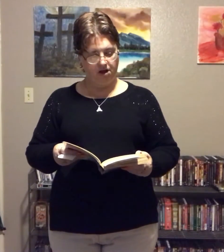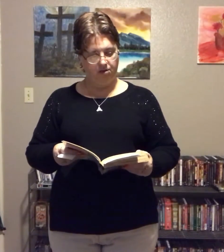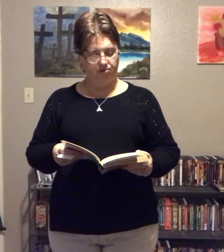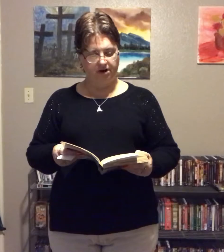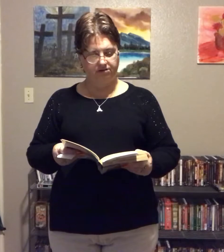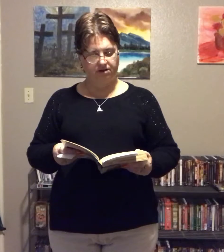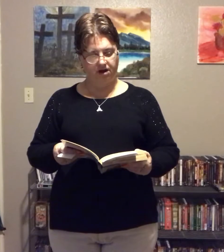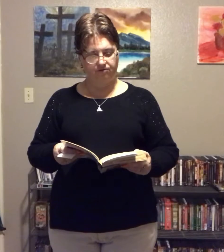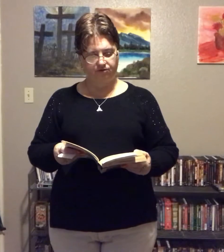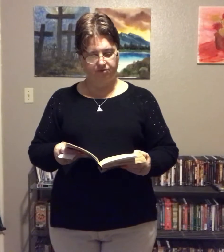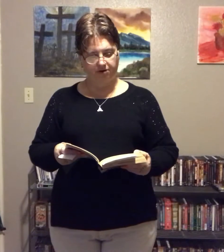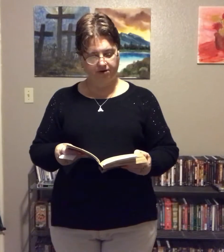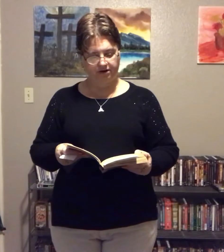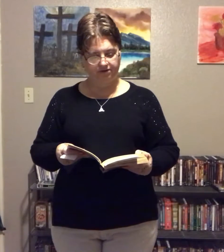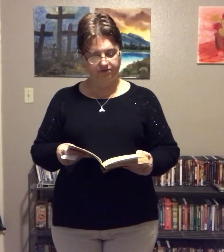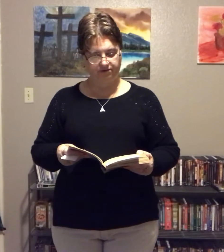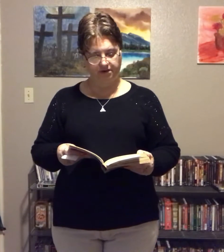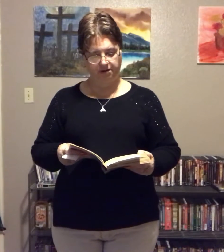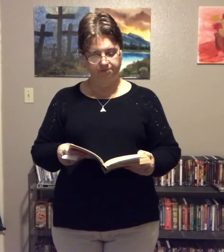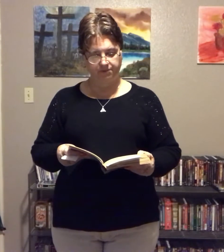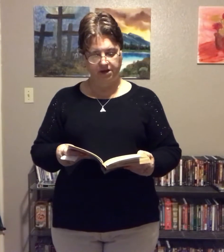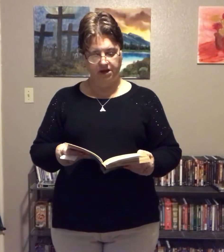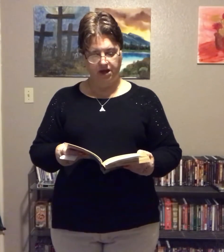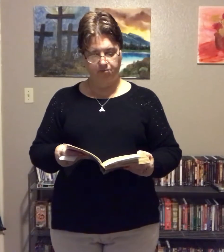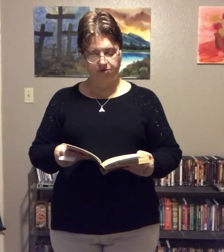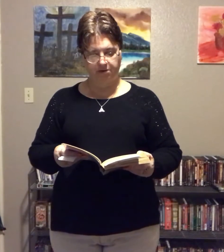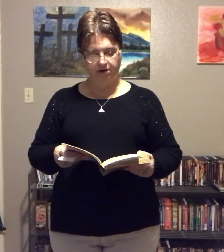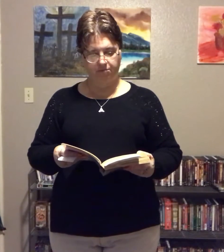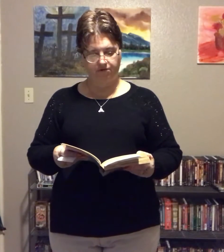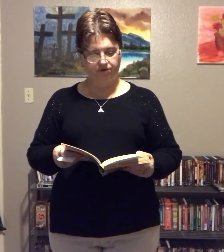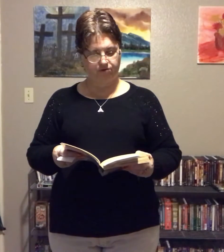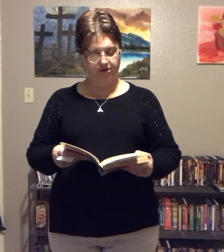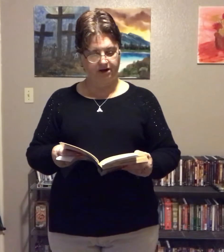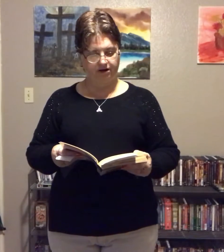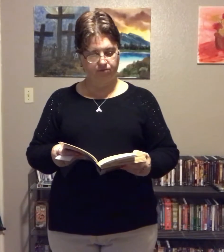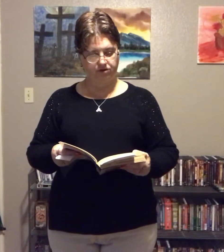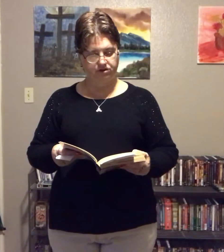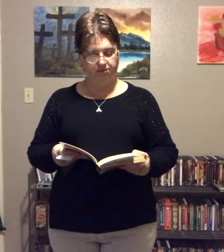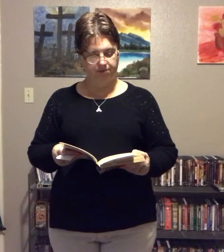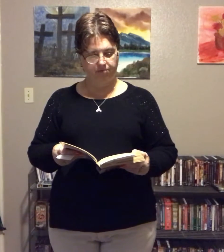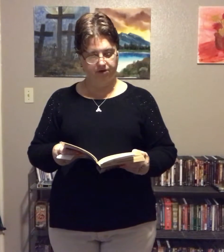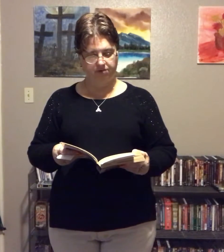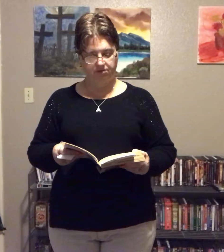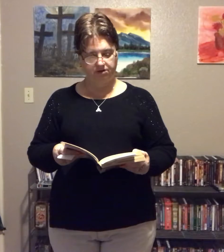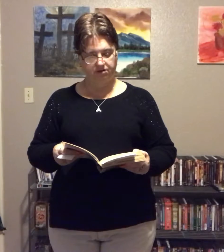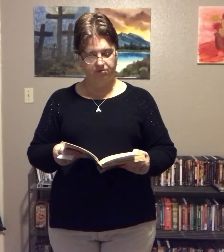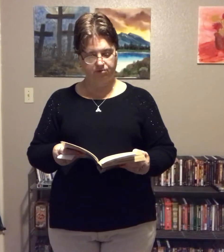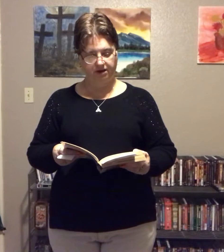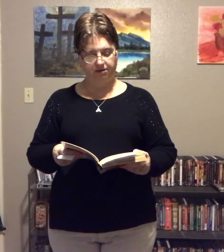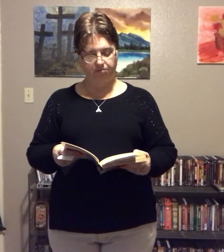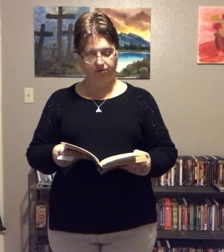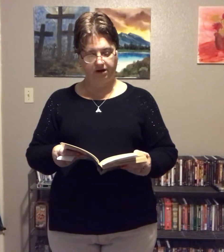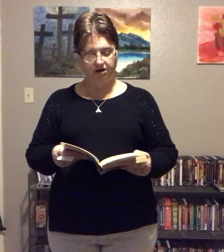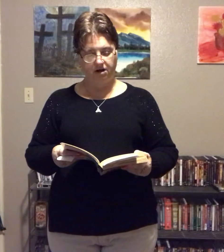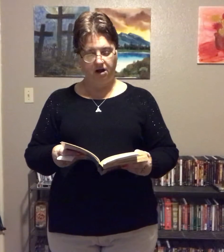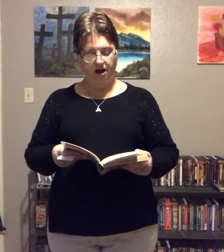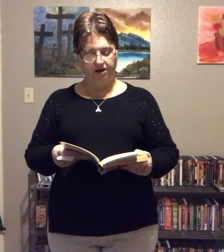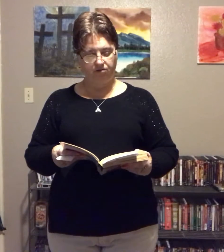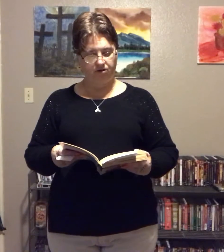Praise God for the parting of the sea. He prepared me for the Ray Down workshop by bringing me to the breaking point. I no